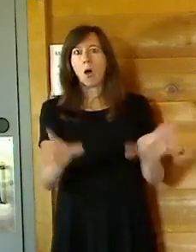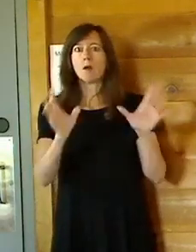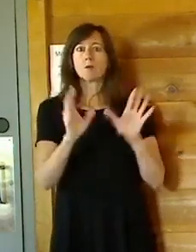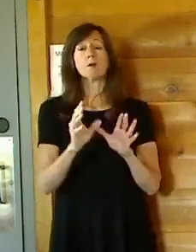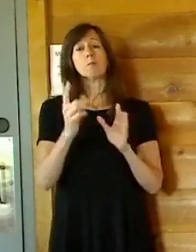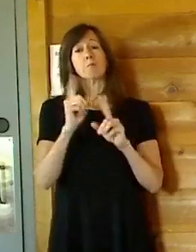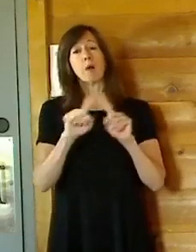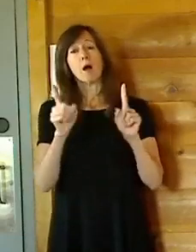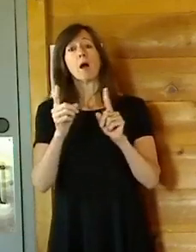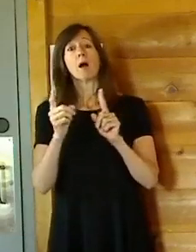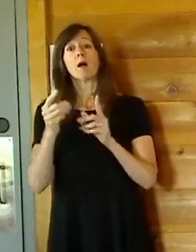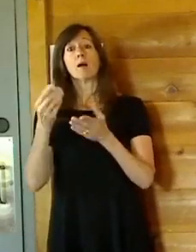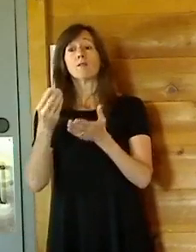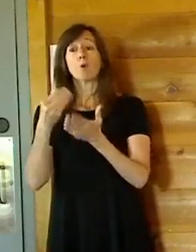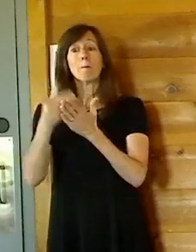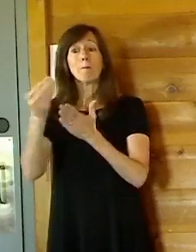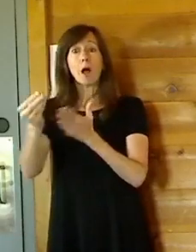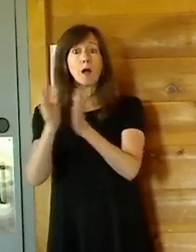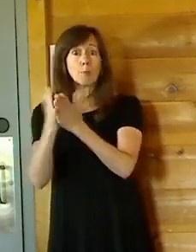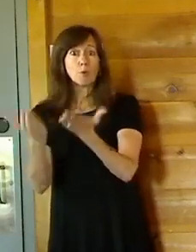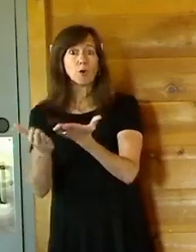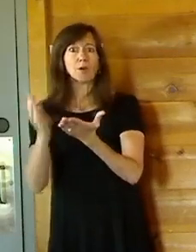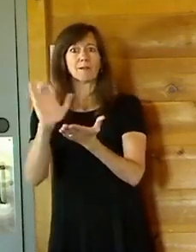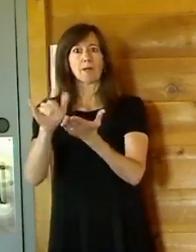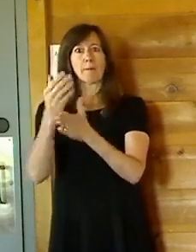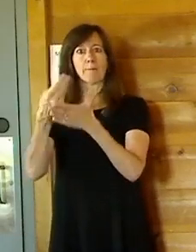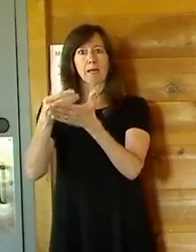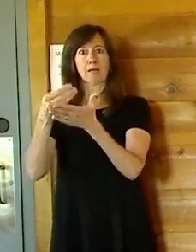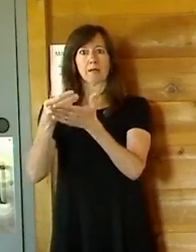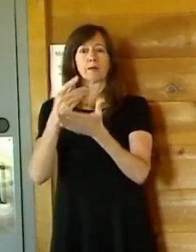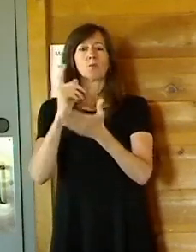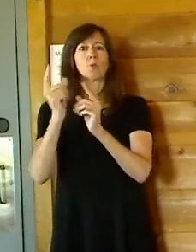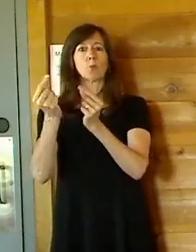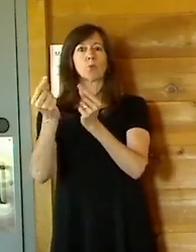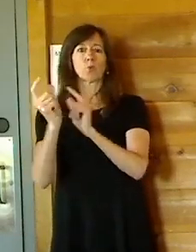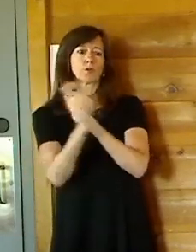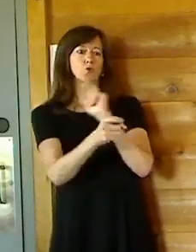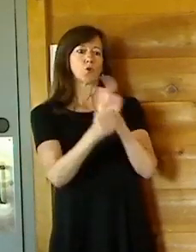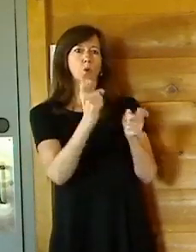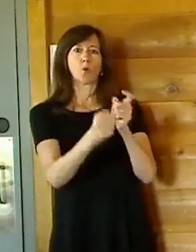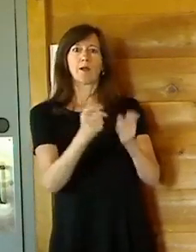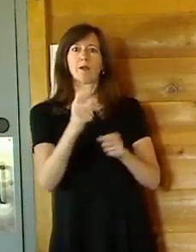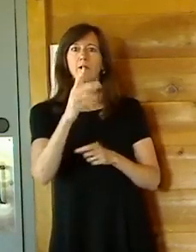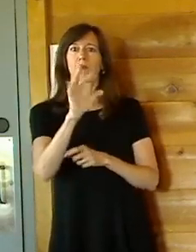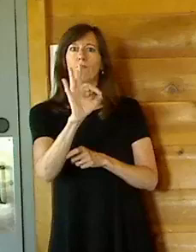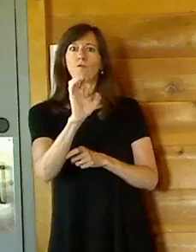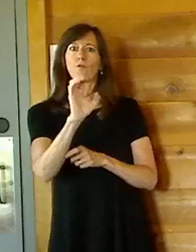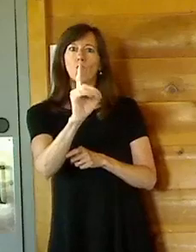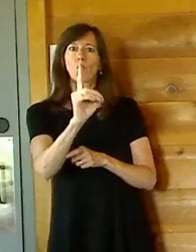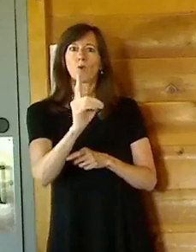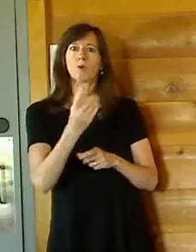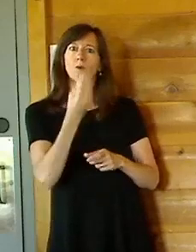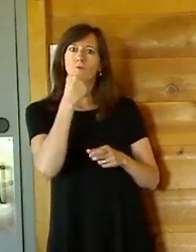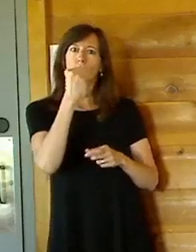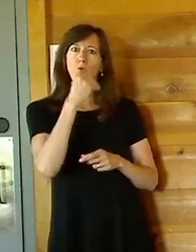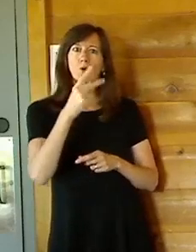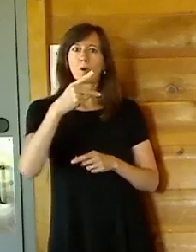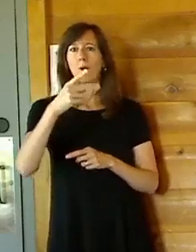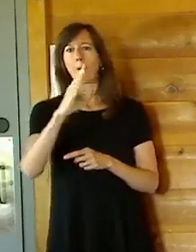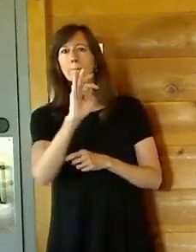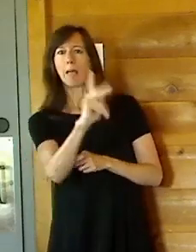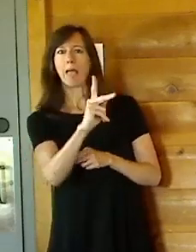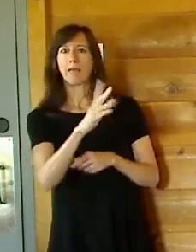will be donated to food banks here and across New York State. And so, no one is profiting in any way, and the